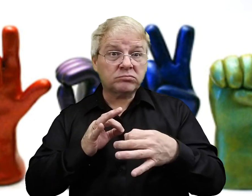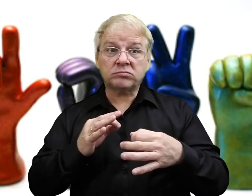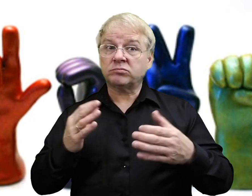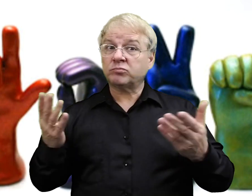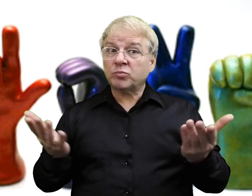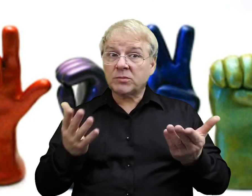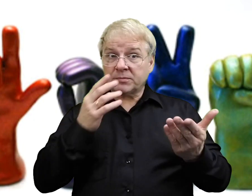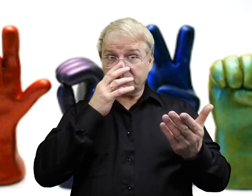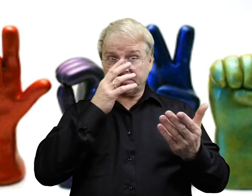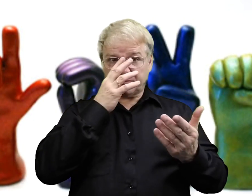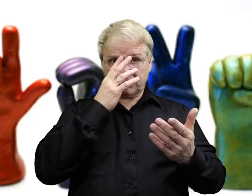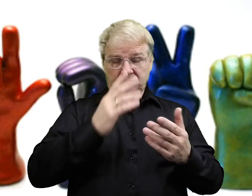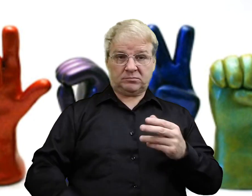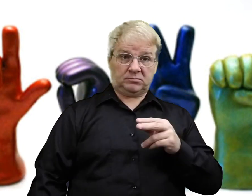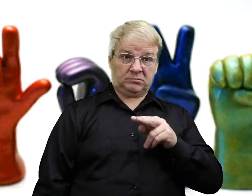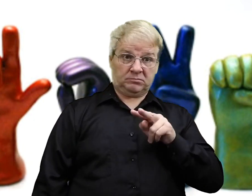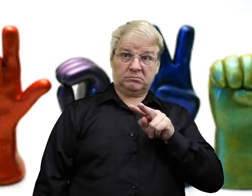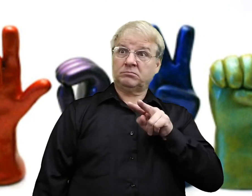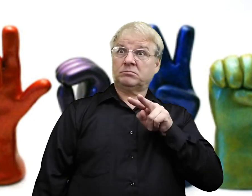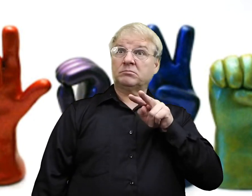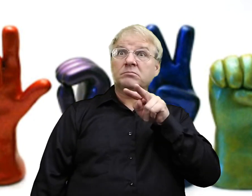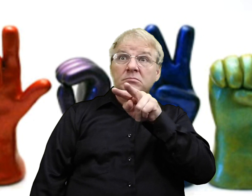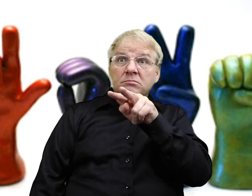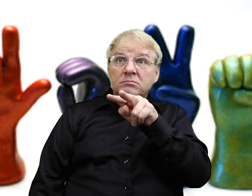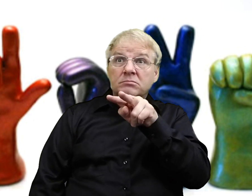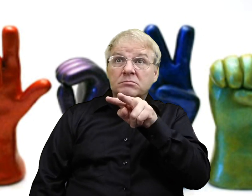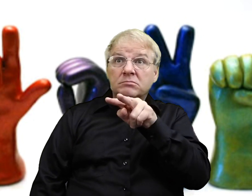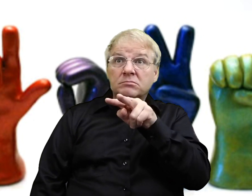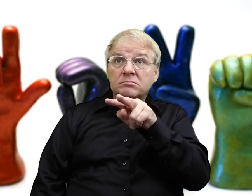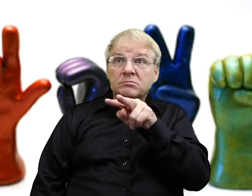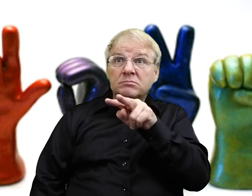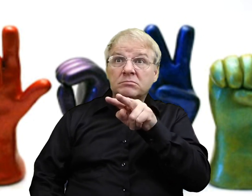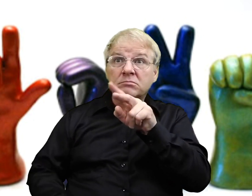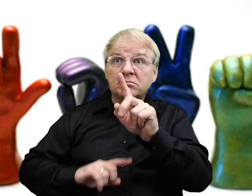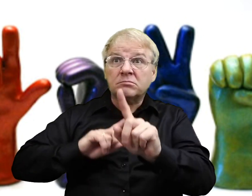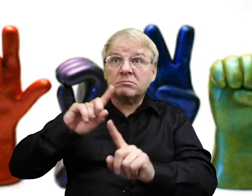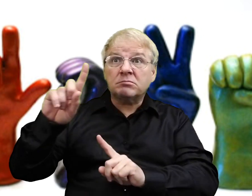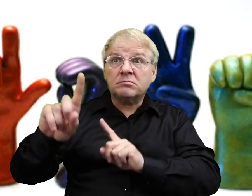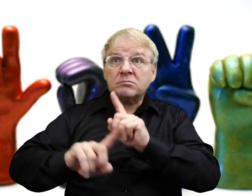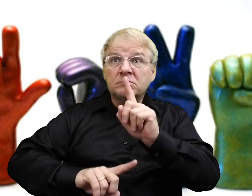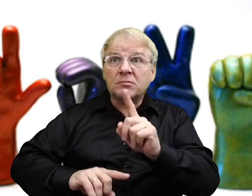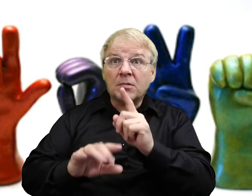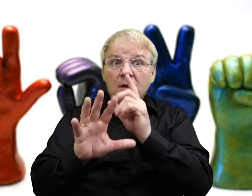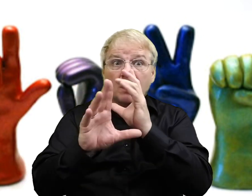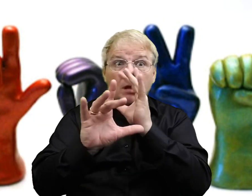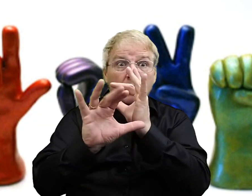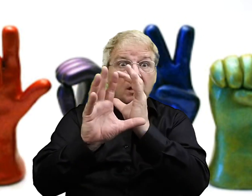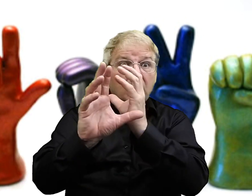So, the first thing I'd like to explain is not to stare at them if you